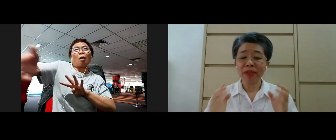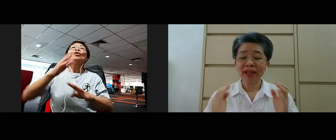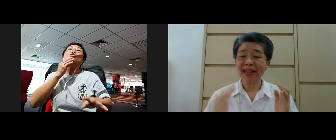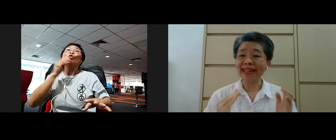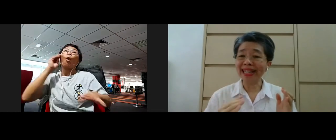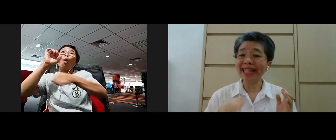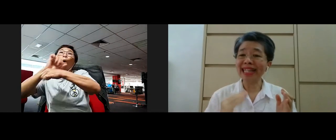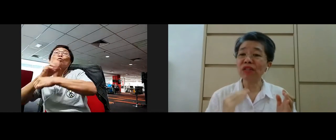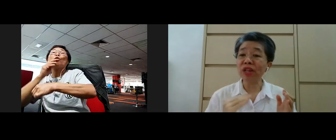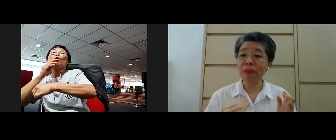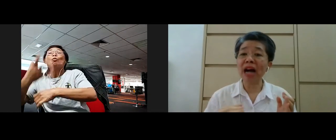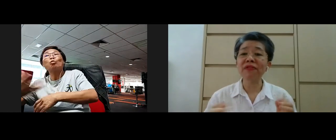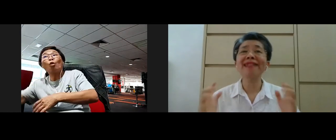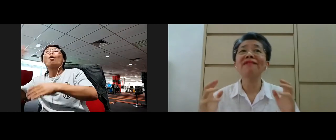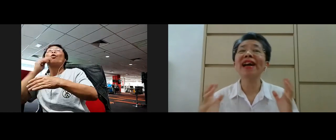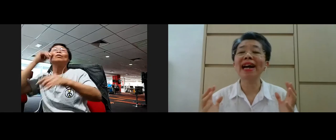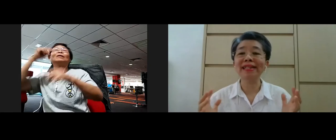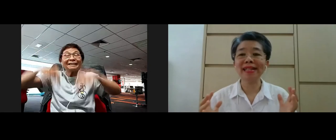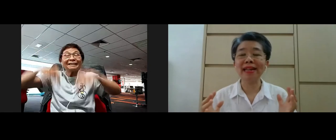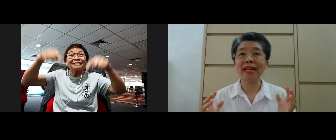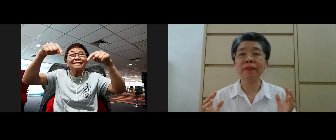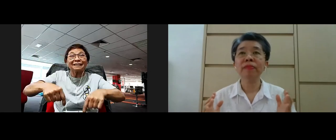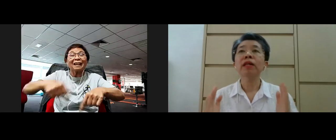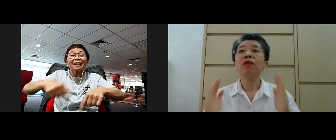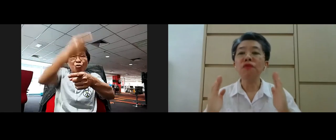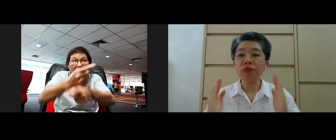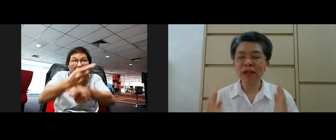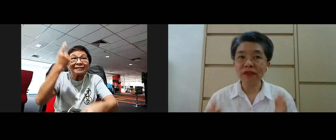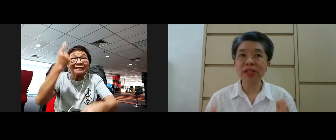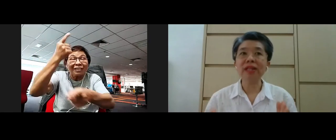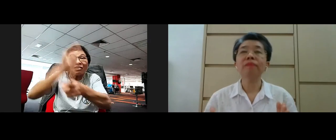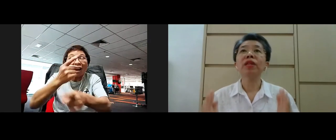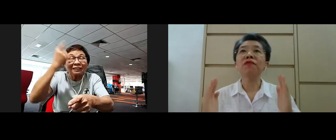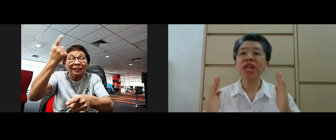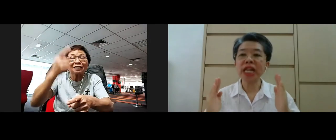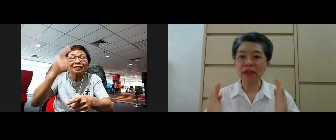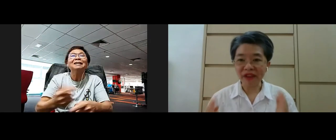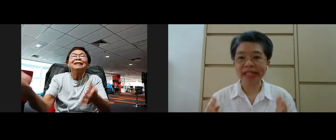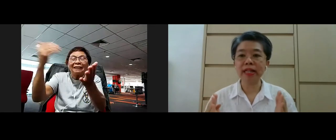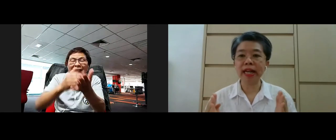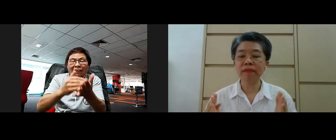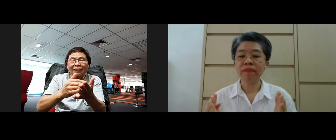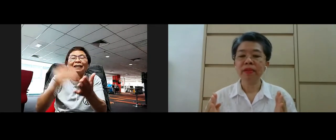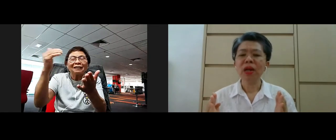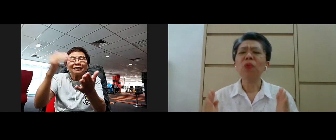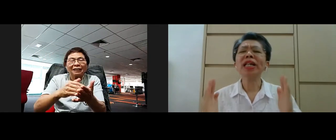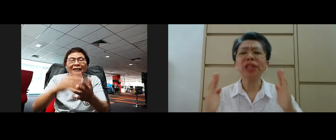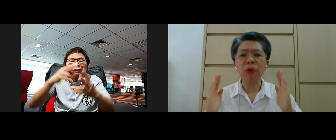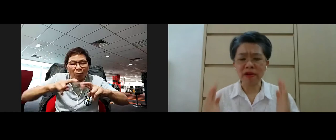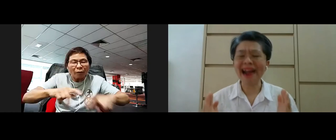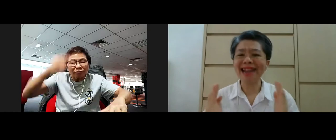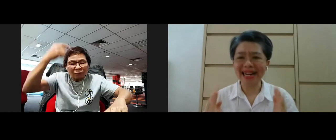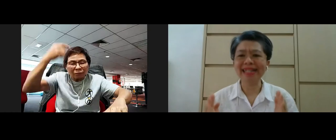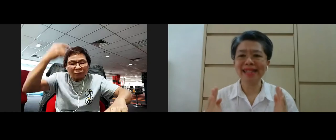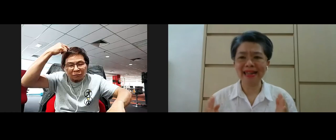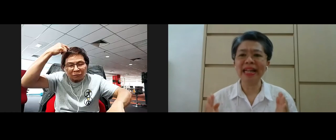and again this first path right understanding revisit reinvestigate what is